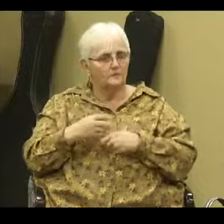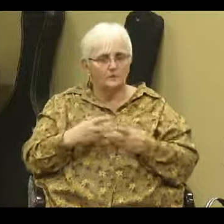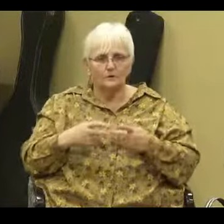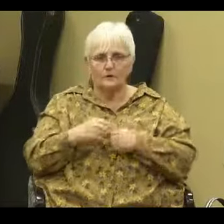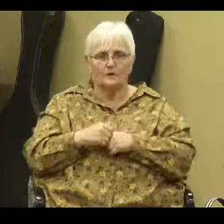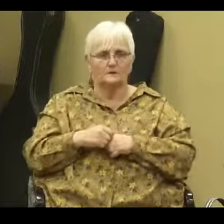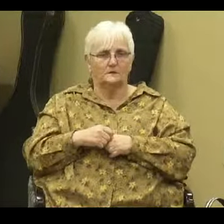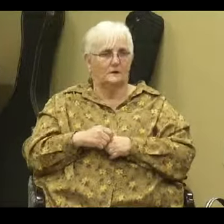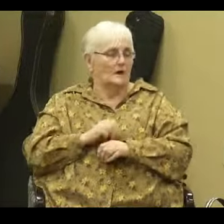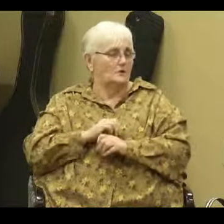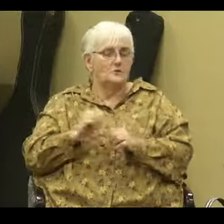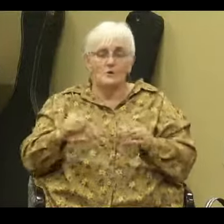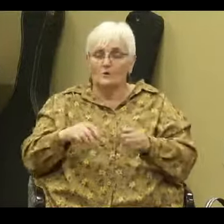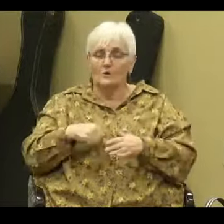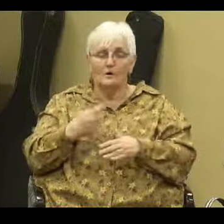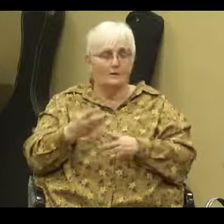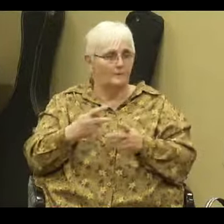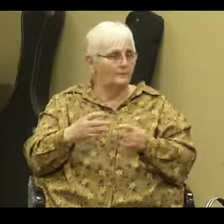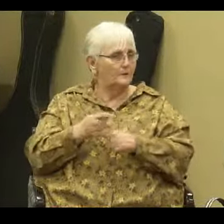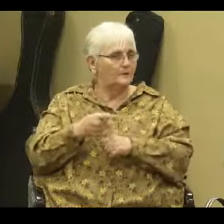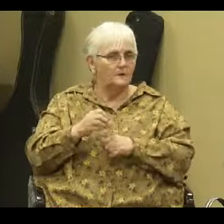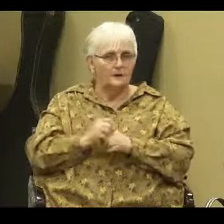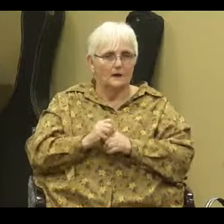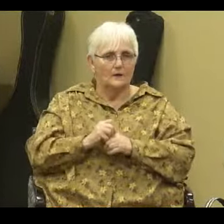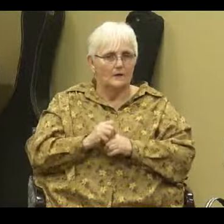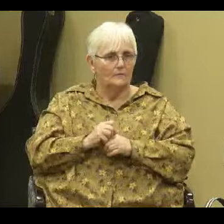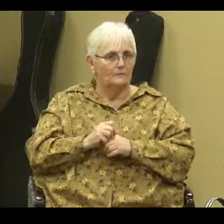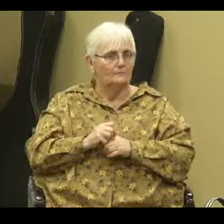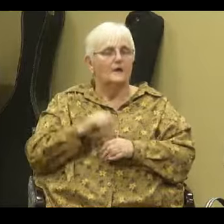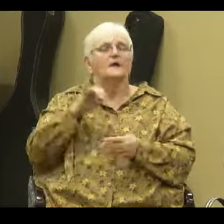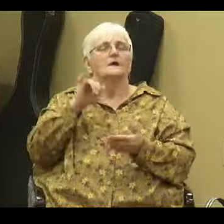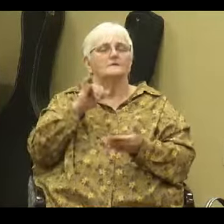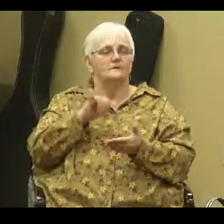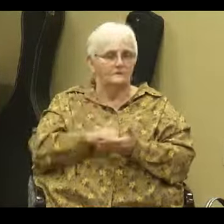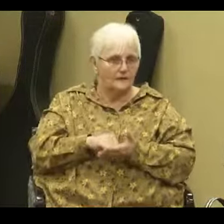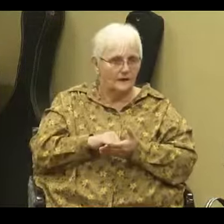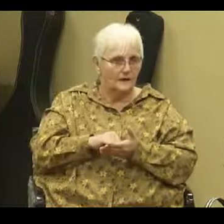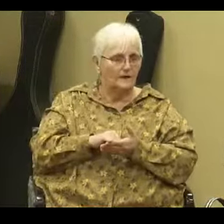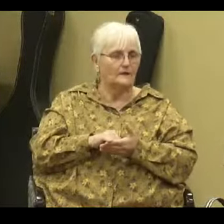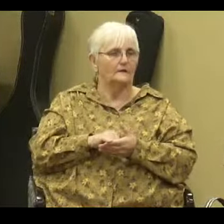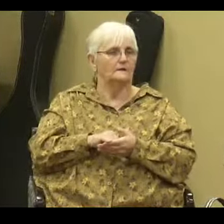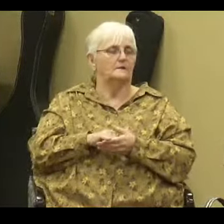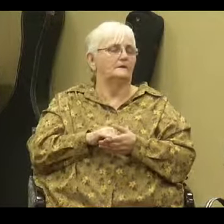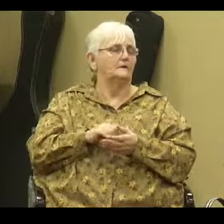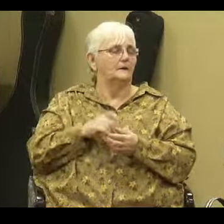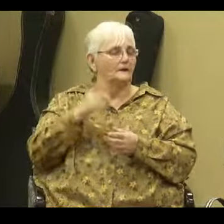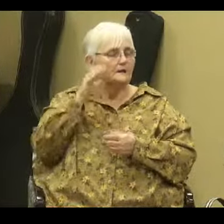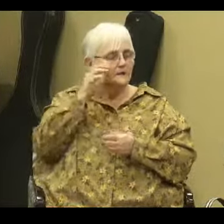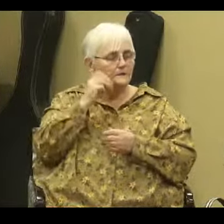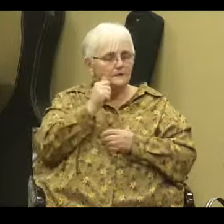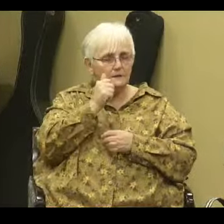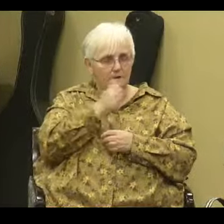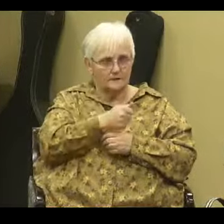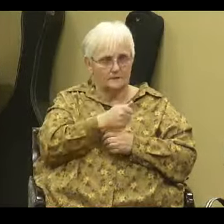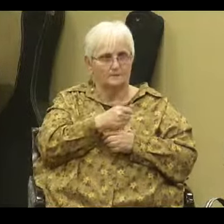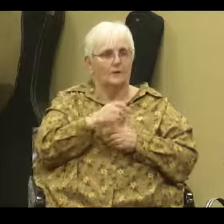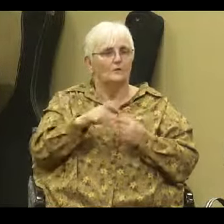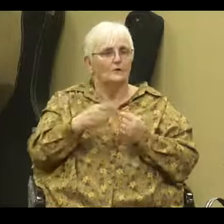got nowhere else to go. And that, that, okay, and listen to me, when you've tried everything